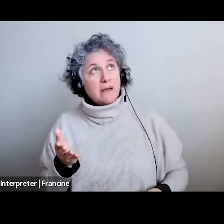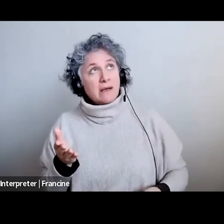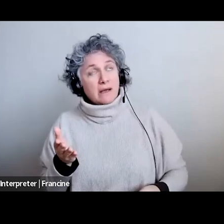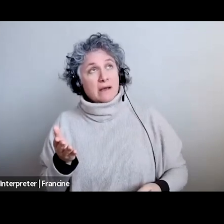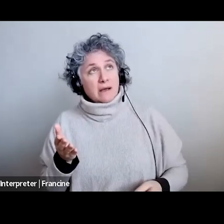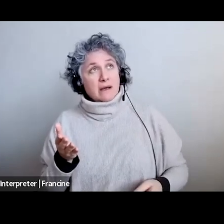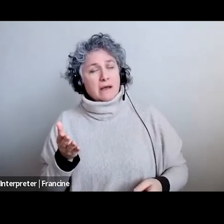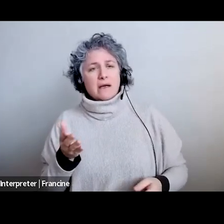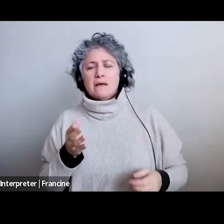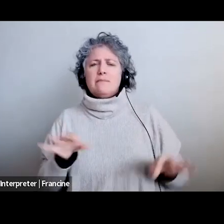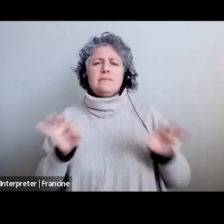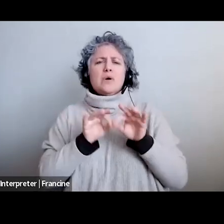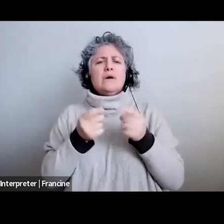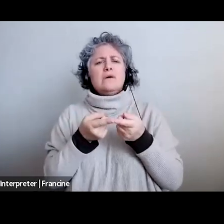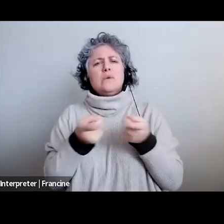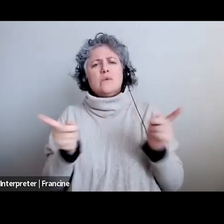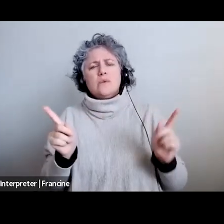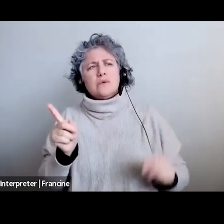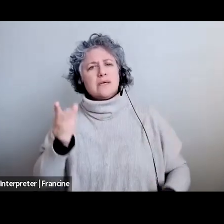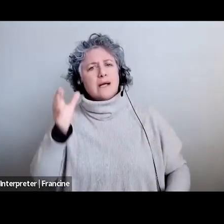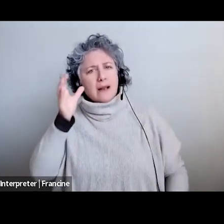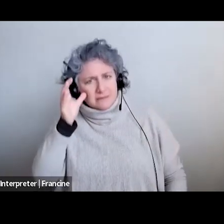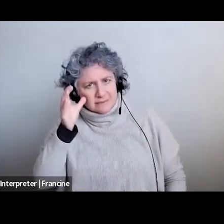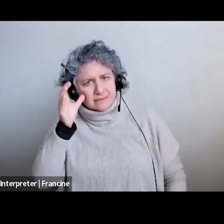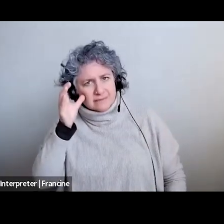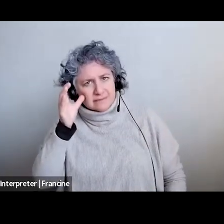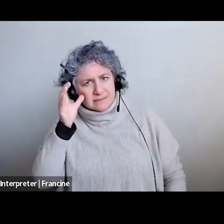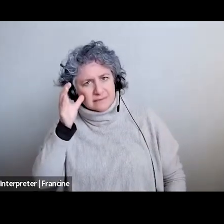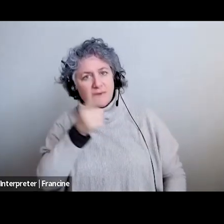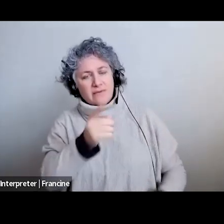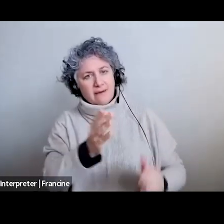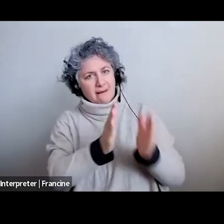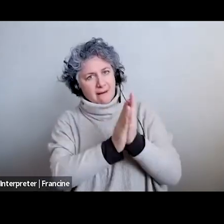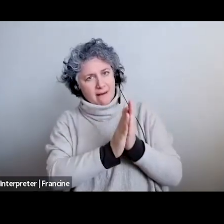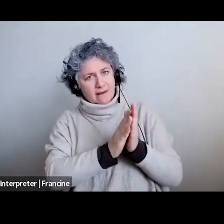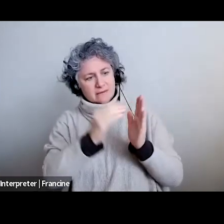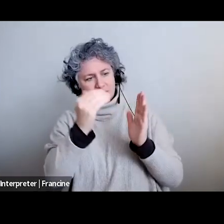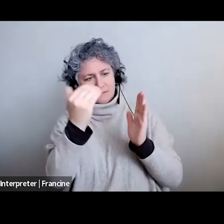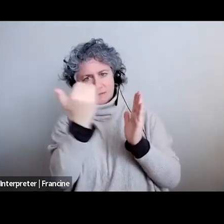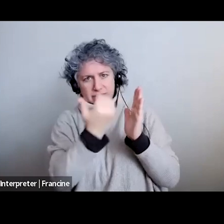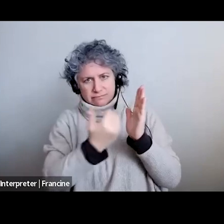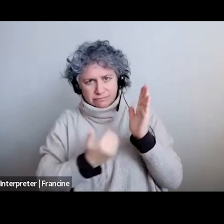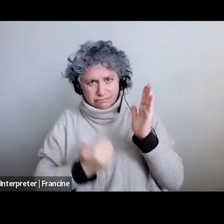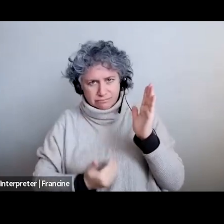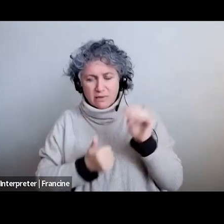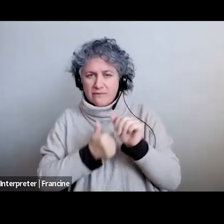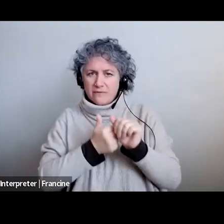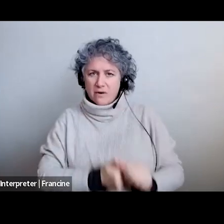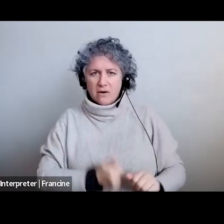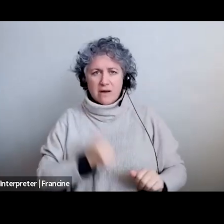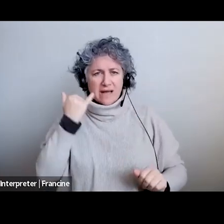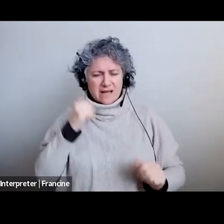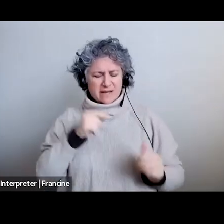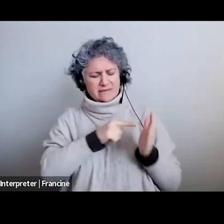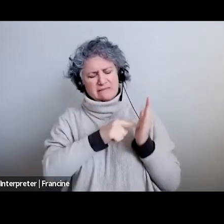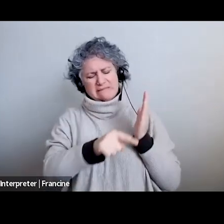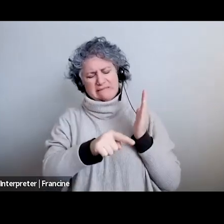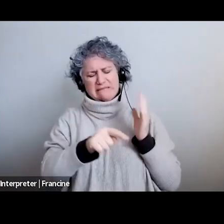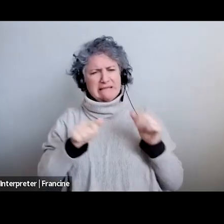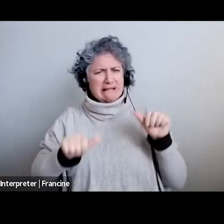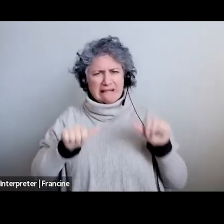really listening to what's been asked of you and if you're not sure ask a question but